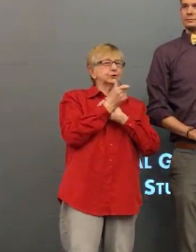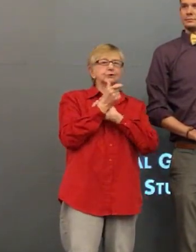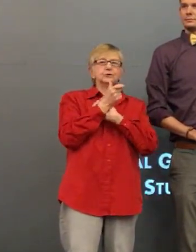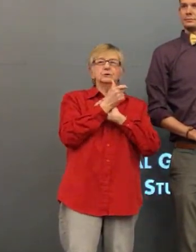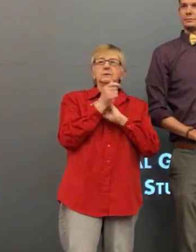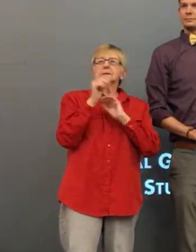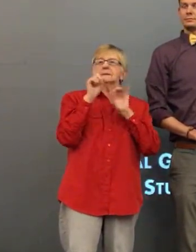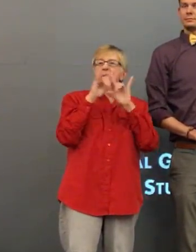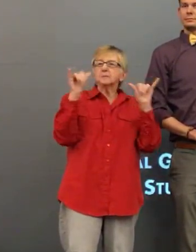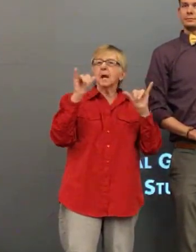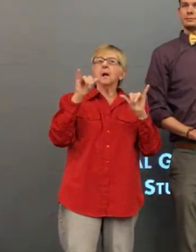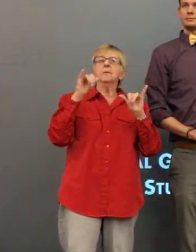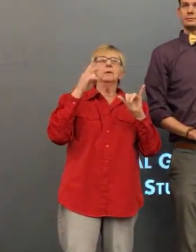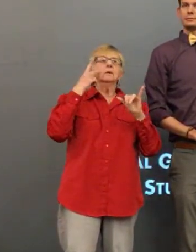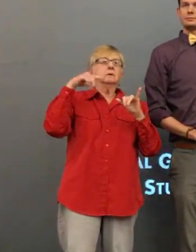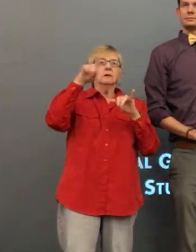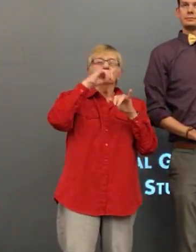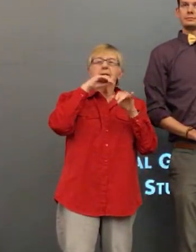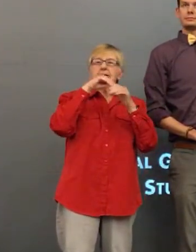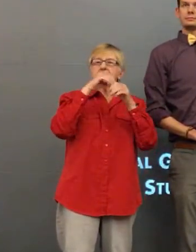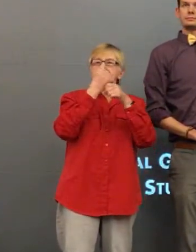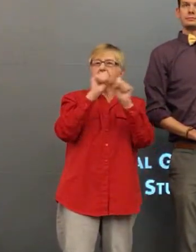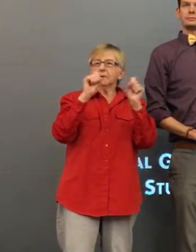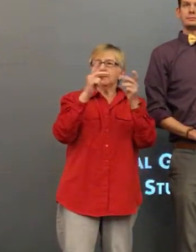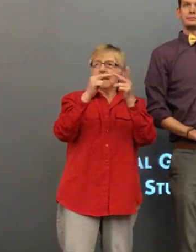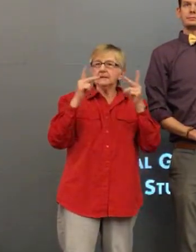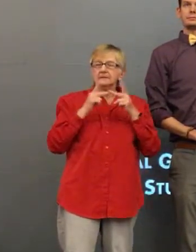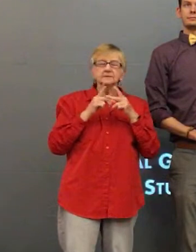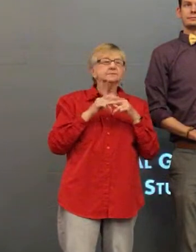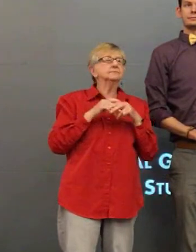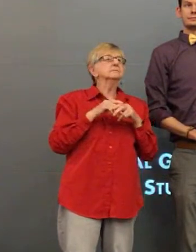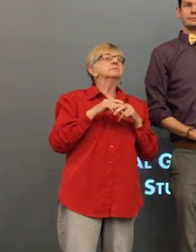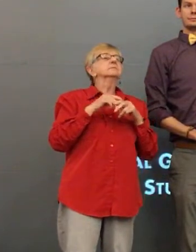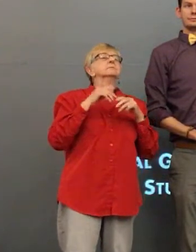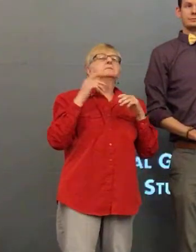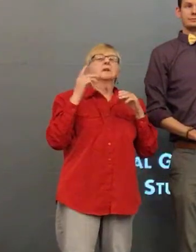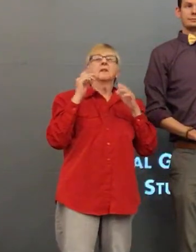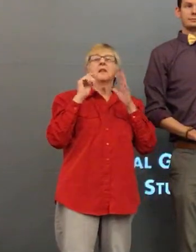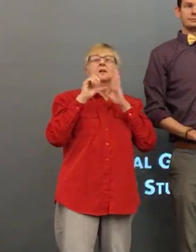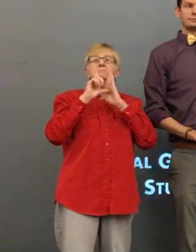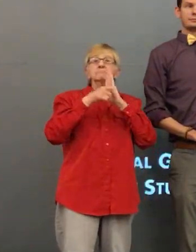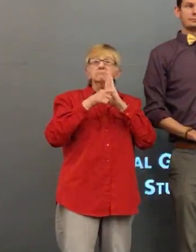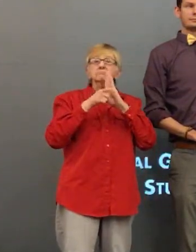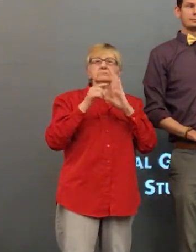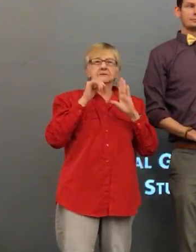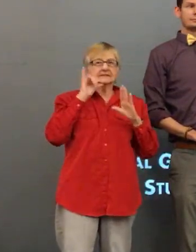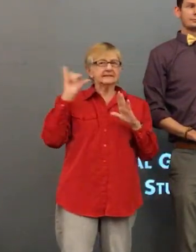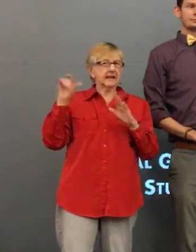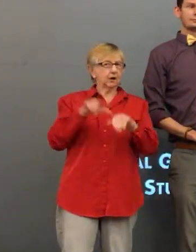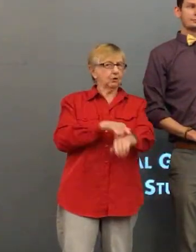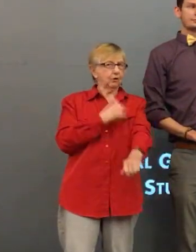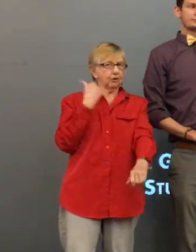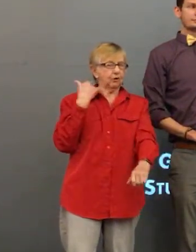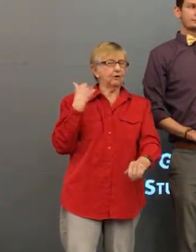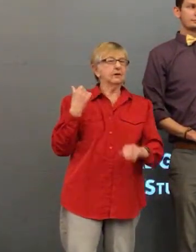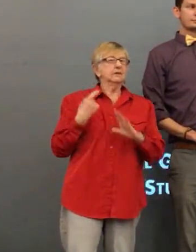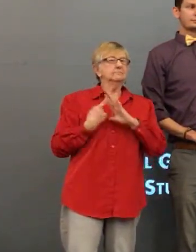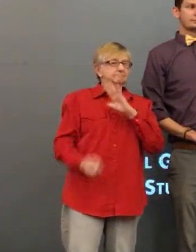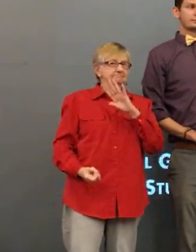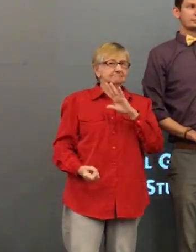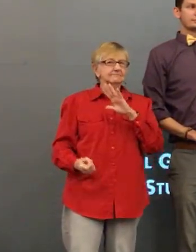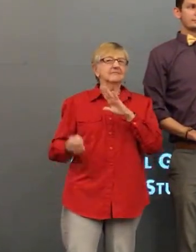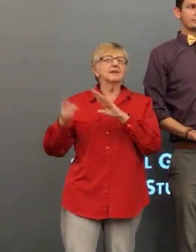and just watch. At the same time, would check to make sure everyone was behaving themselves and they were in the safe place.